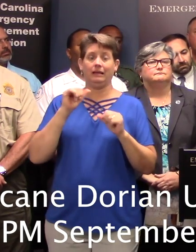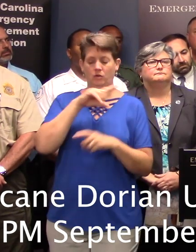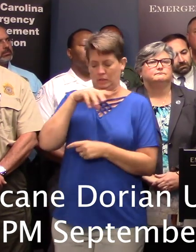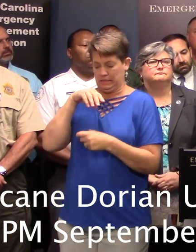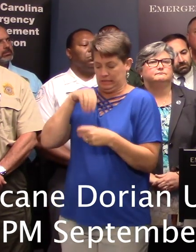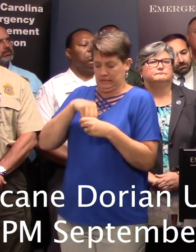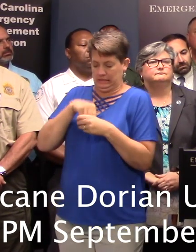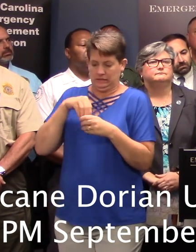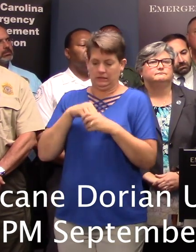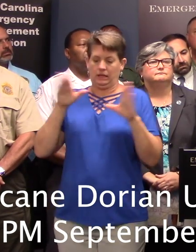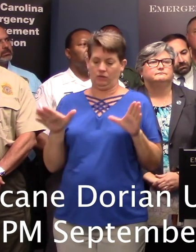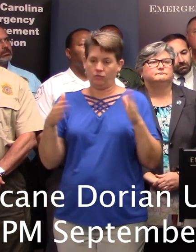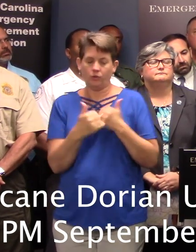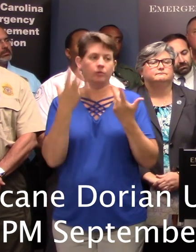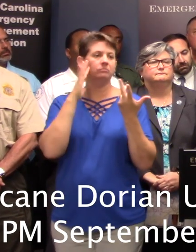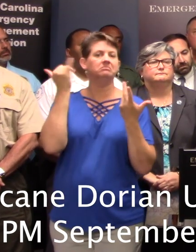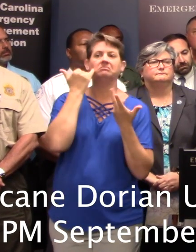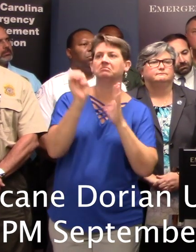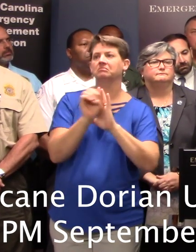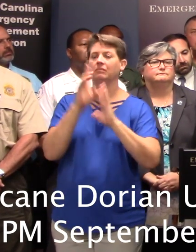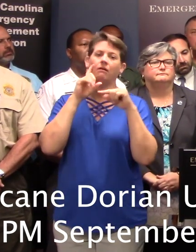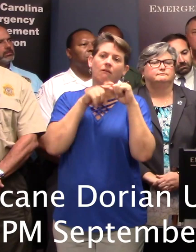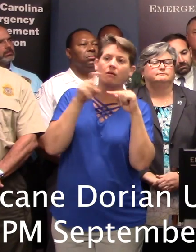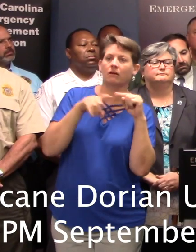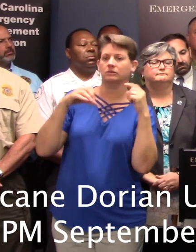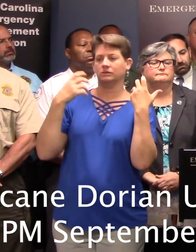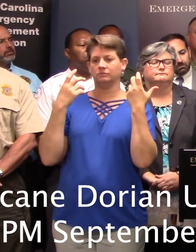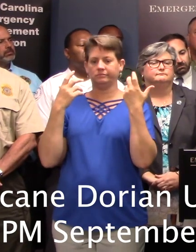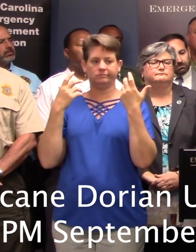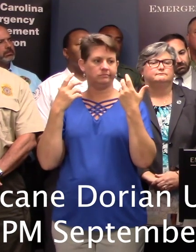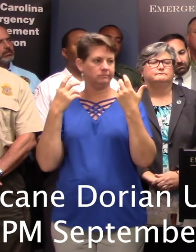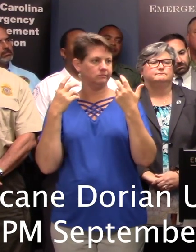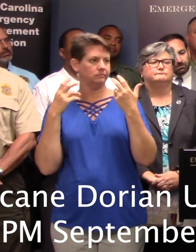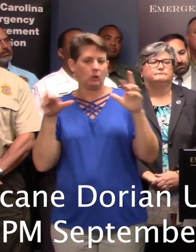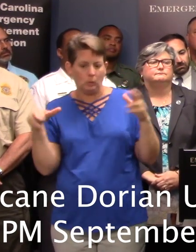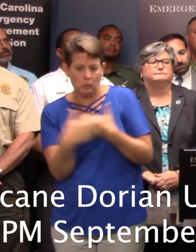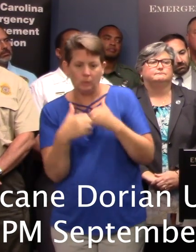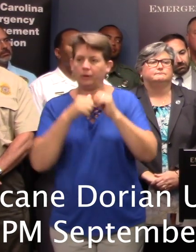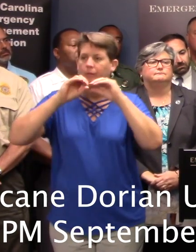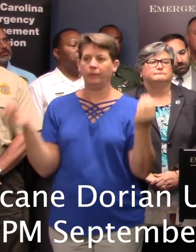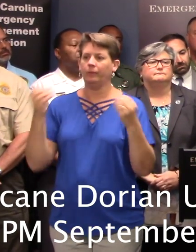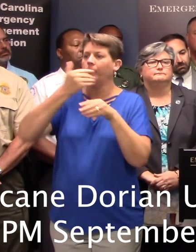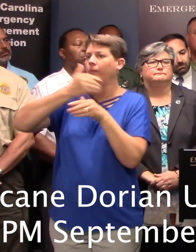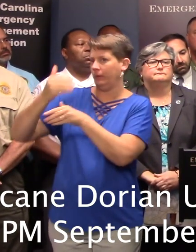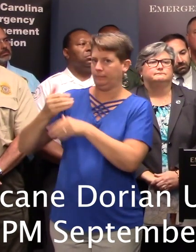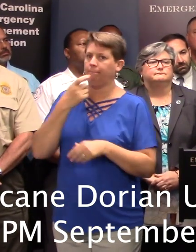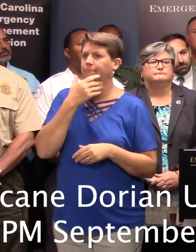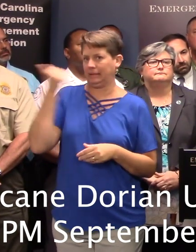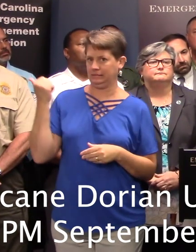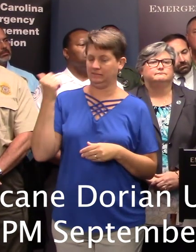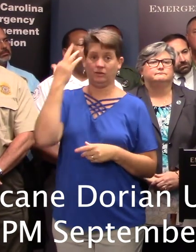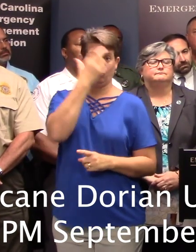room, a closet, a hallway, something that does not have windows because windows are liable to shatter and glass is very